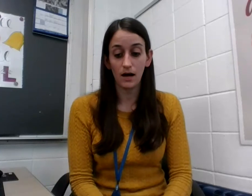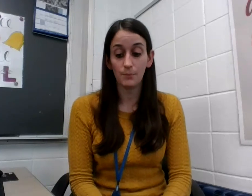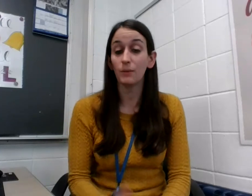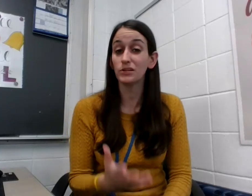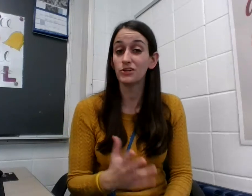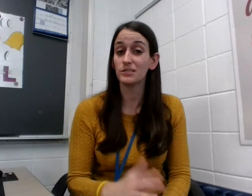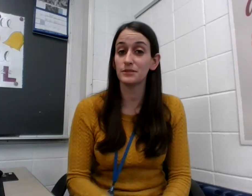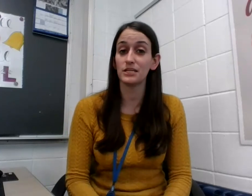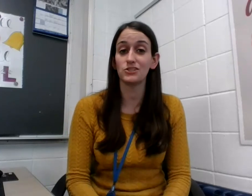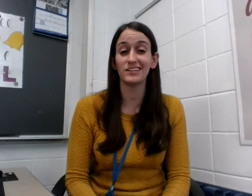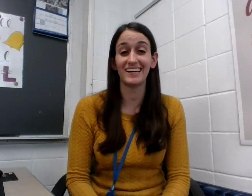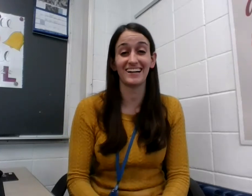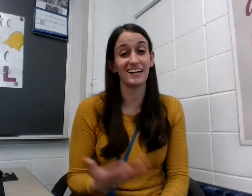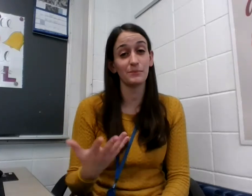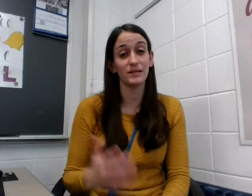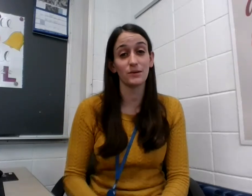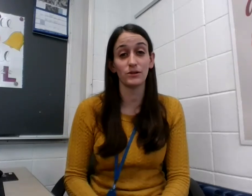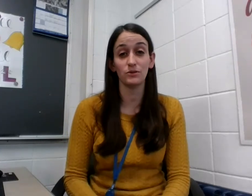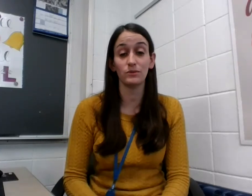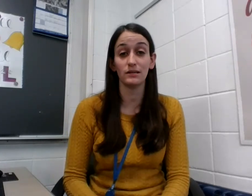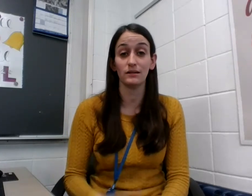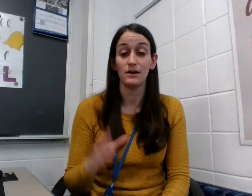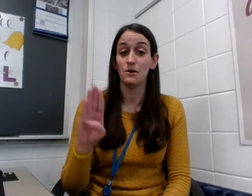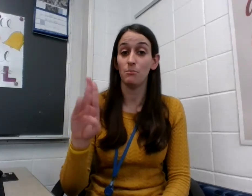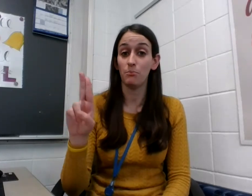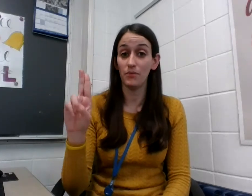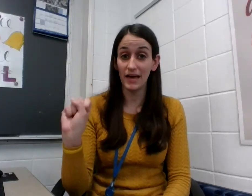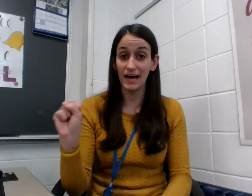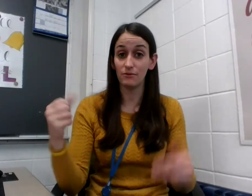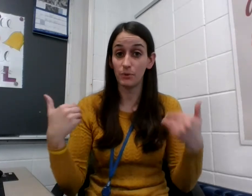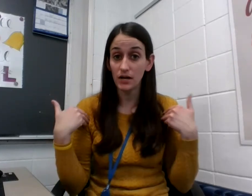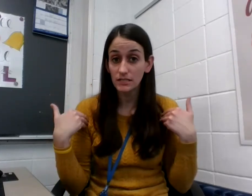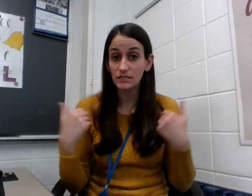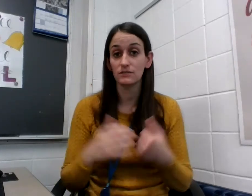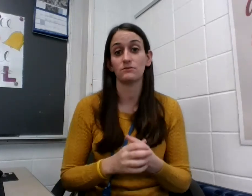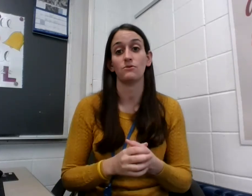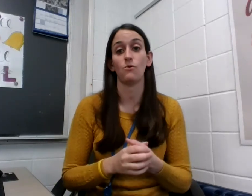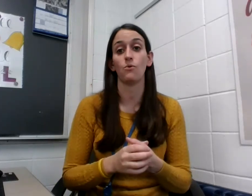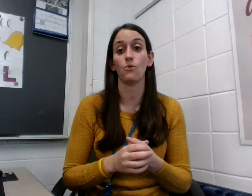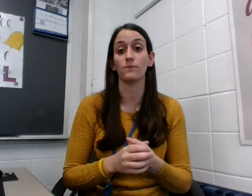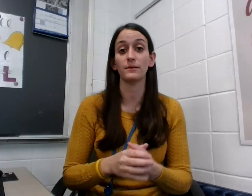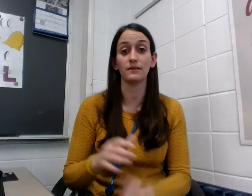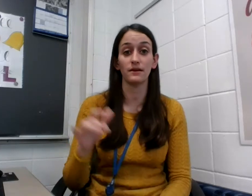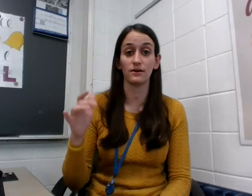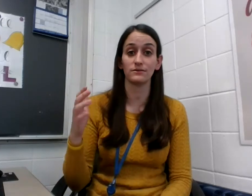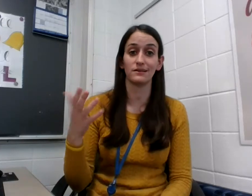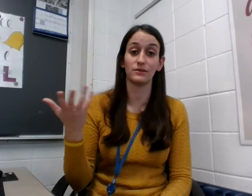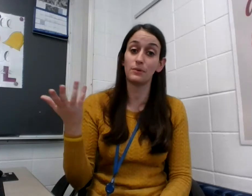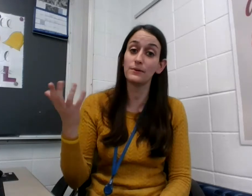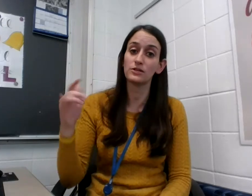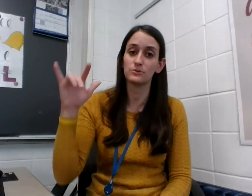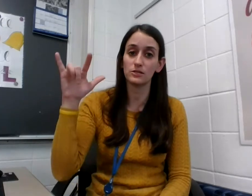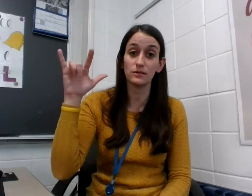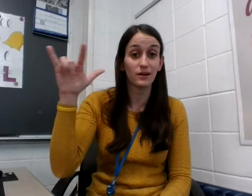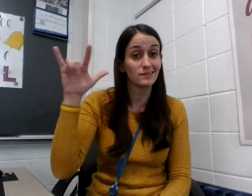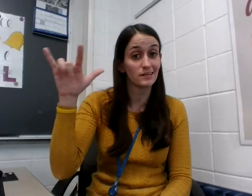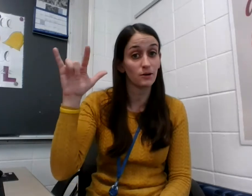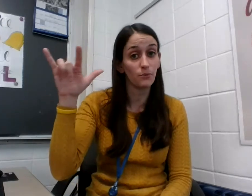Public transportation, again, it kind of depends on what you mean. They have a bus, or maybe there's, not really public transportation, but there has an airport,